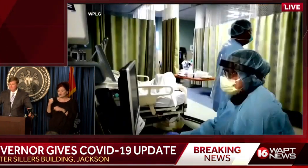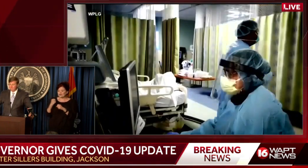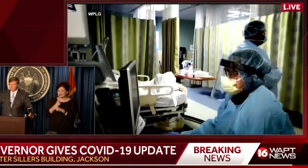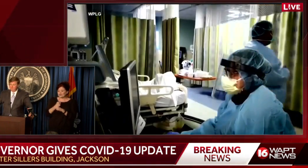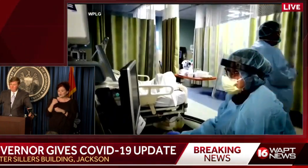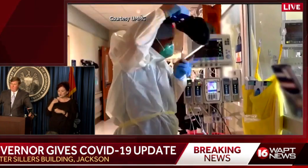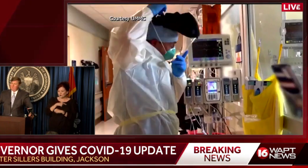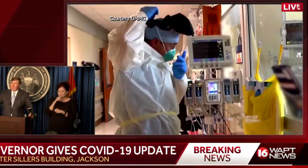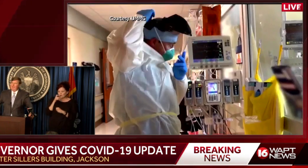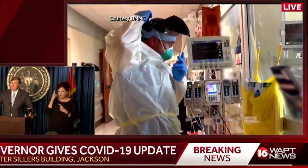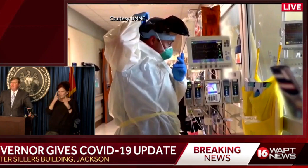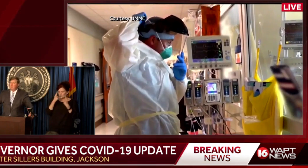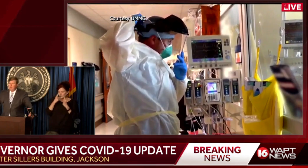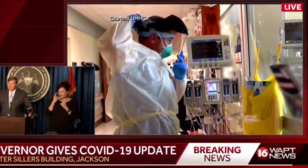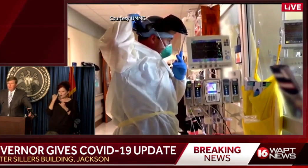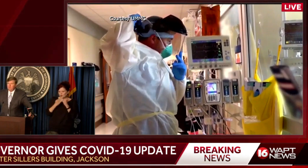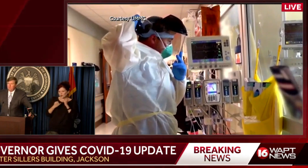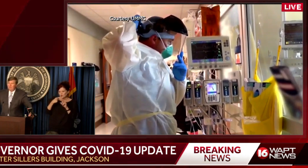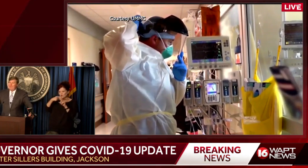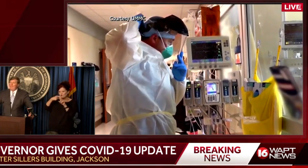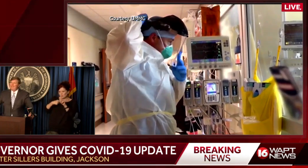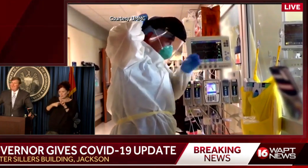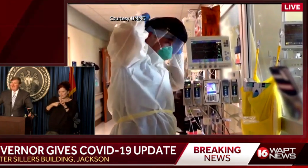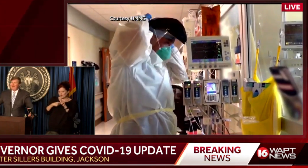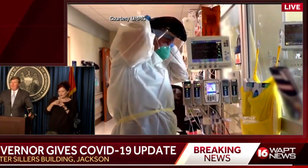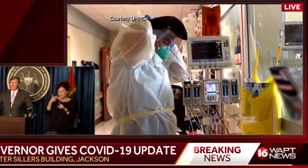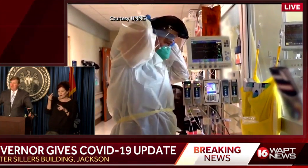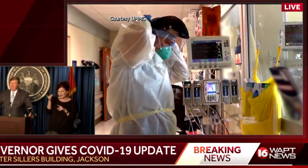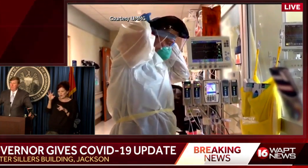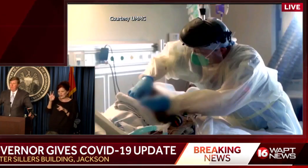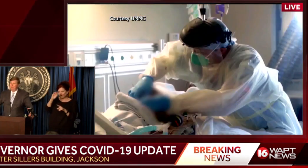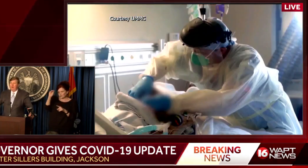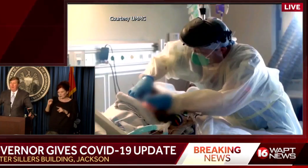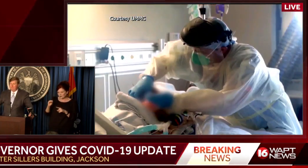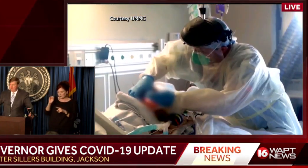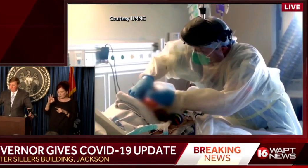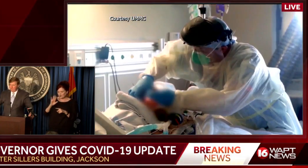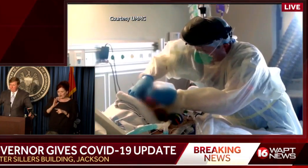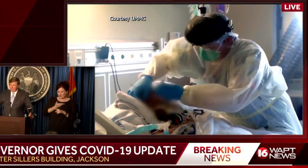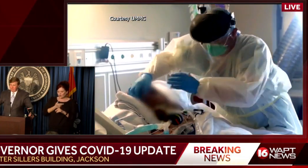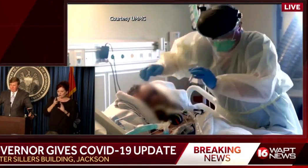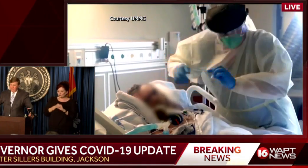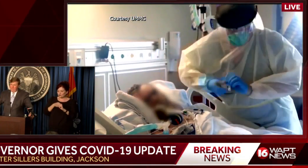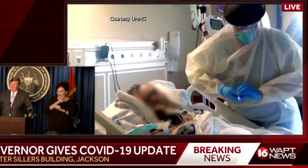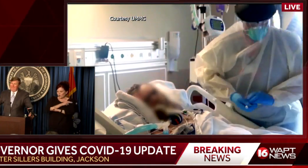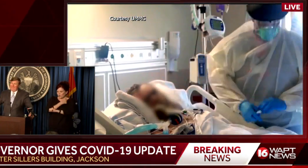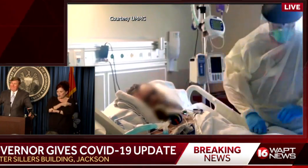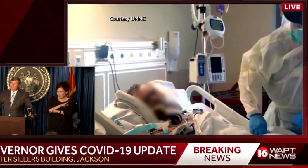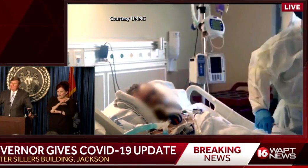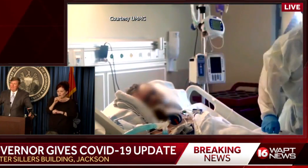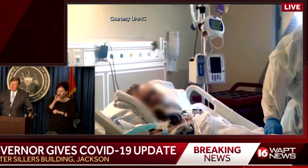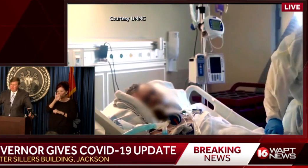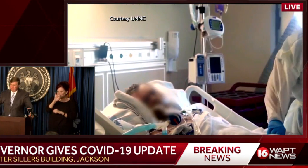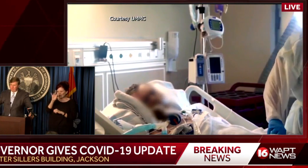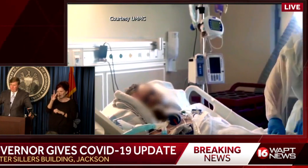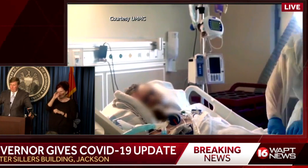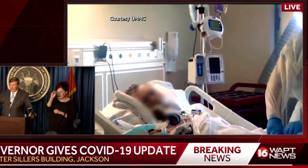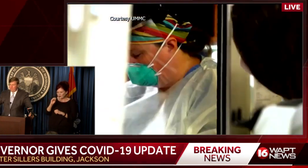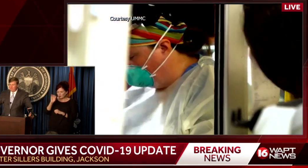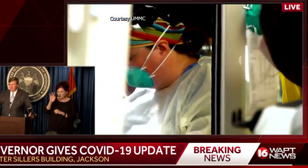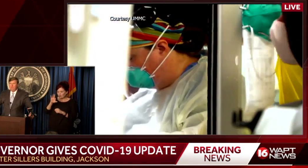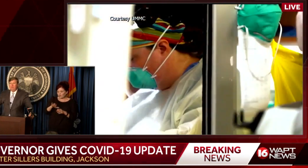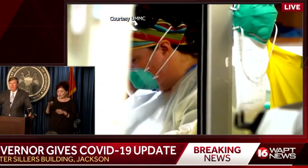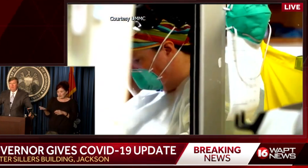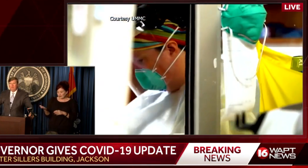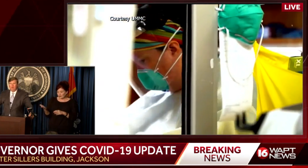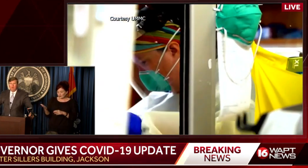In the last month, 89% of our hospitalizations and 87% of